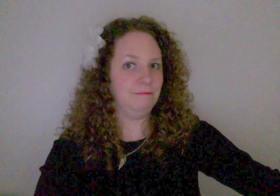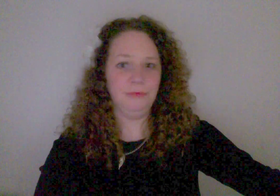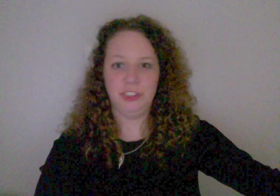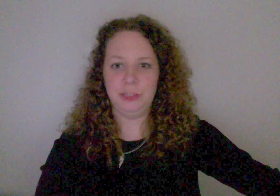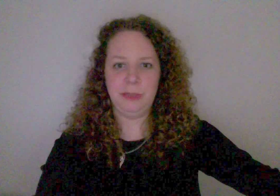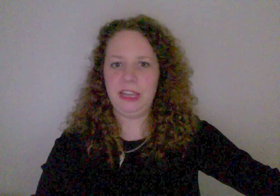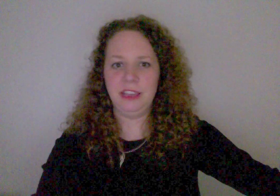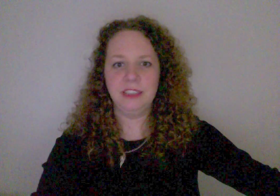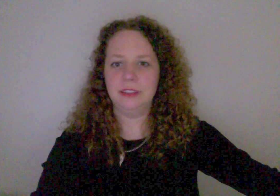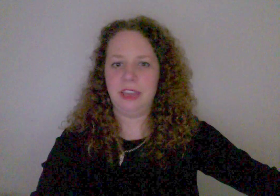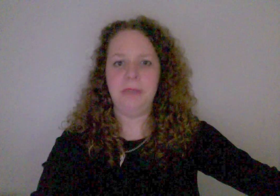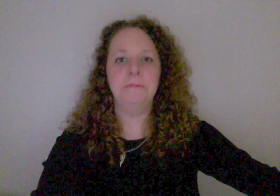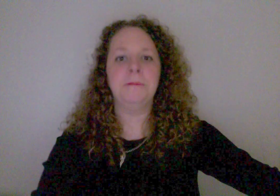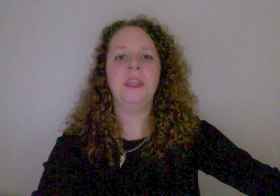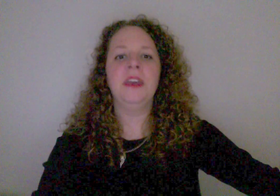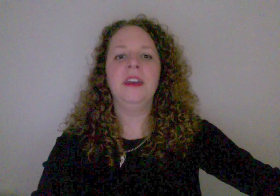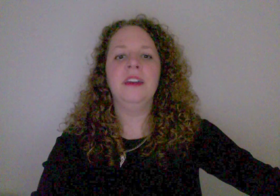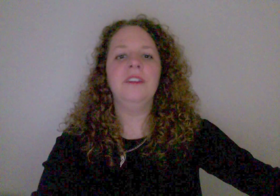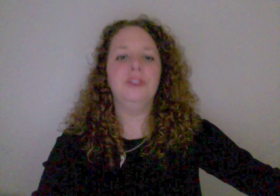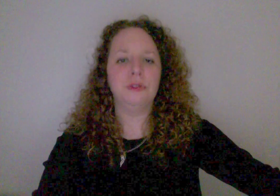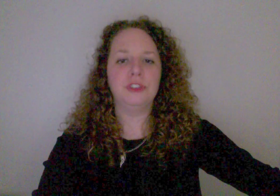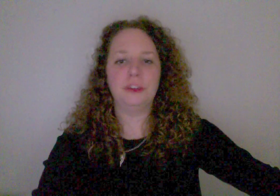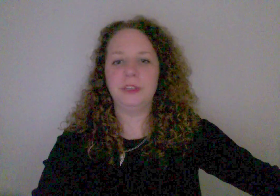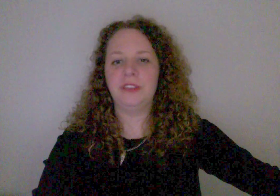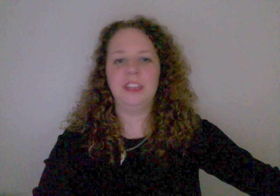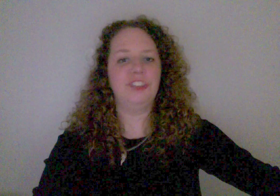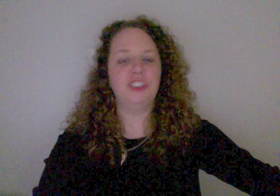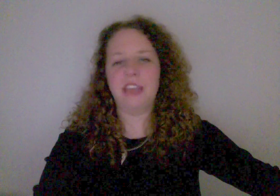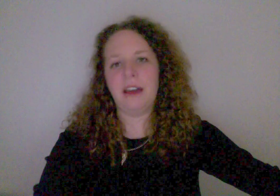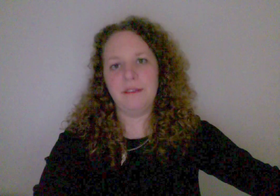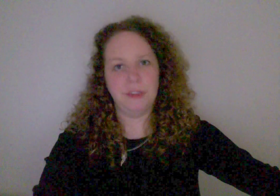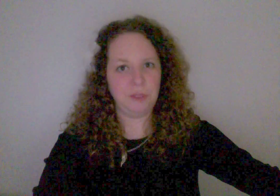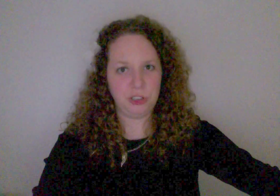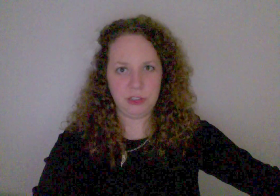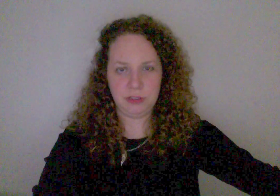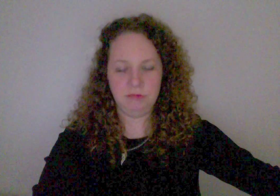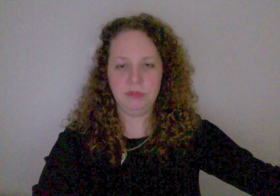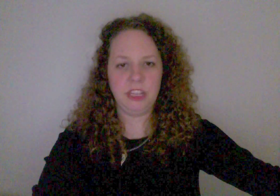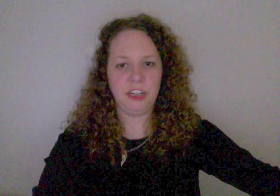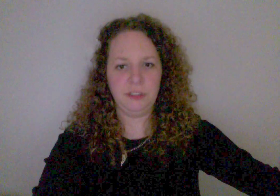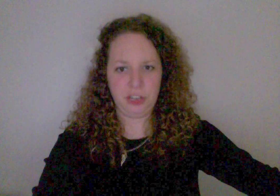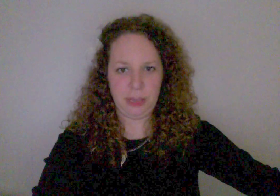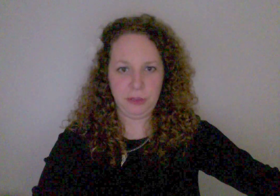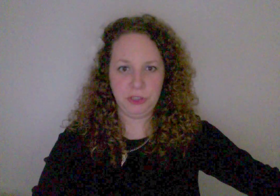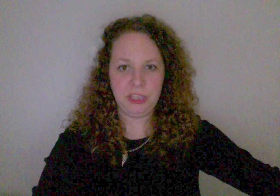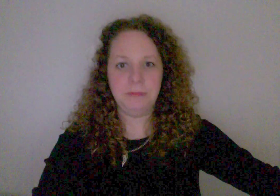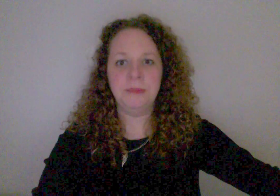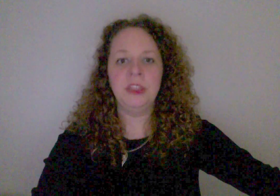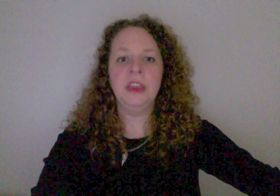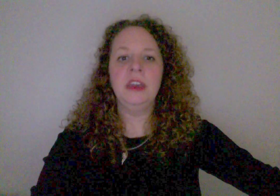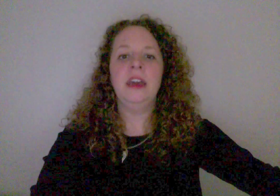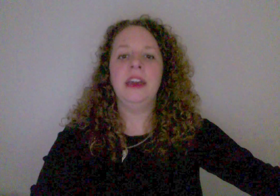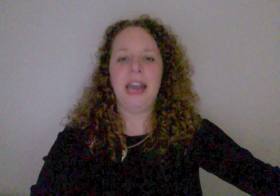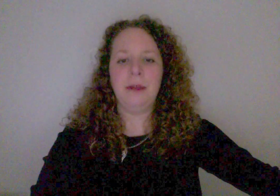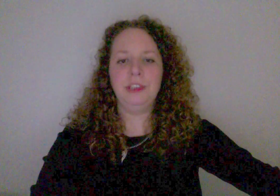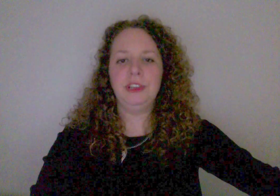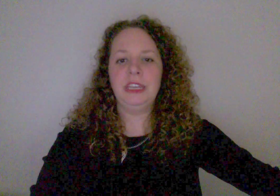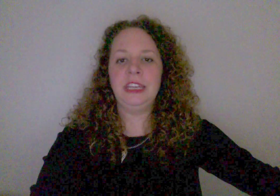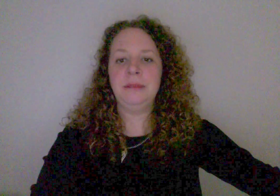Just because. Okay. No description. They just have the first letter of your name usually. How would you get a name